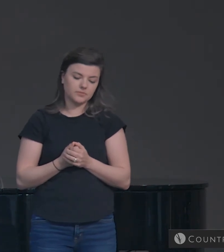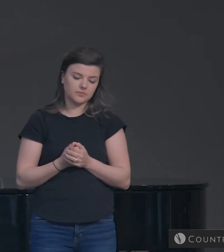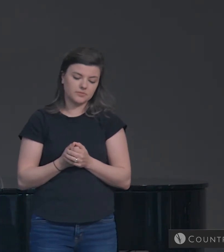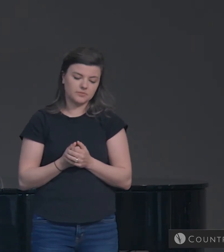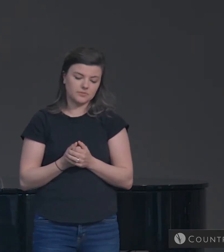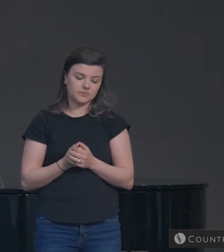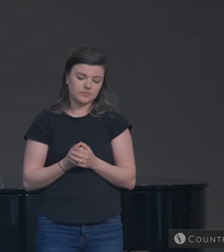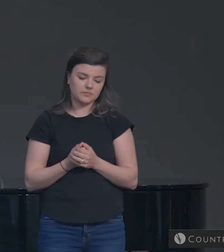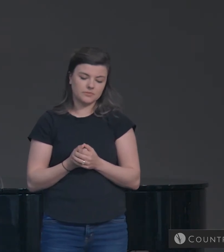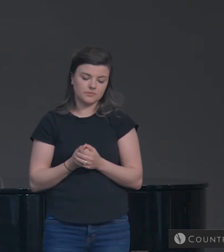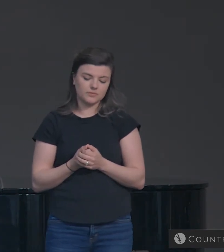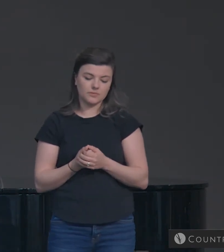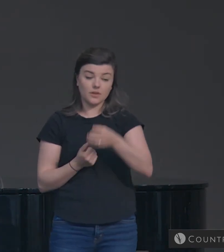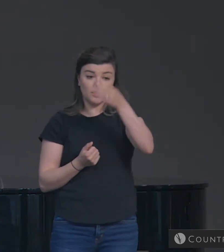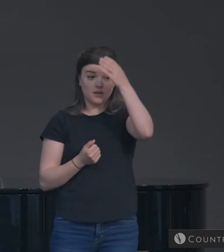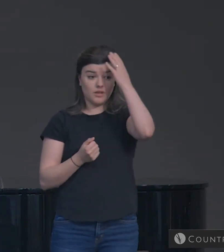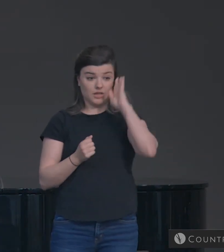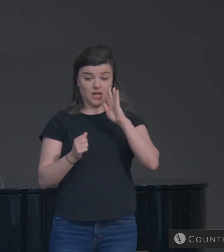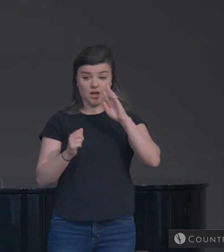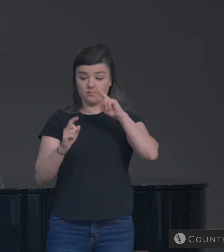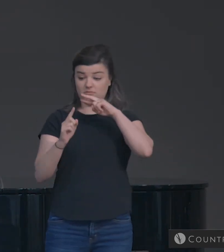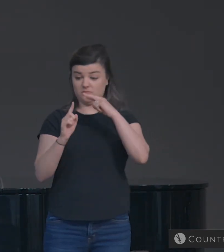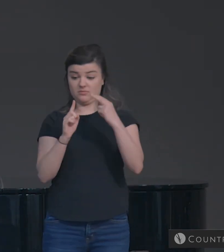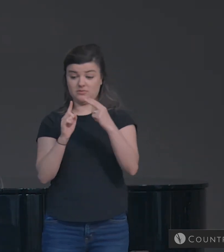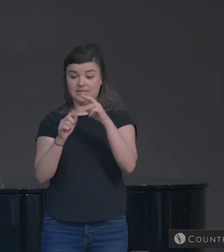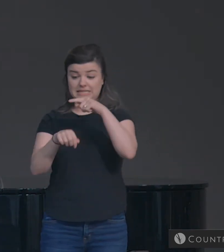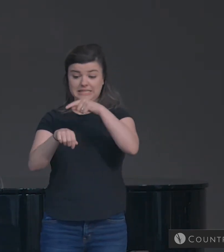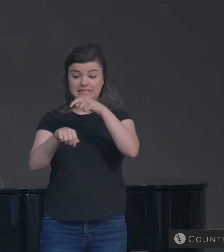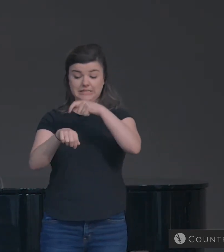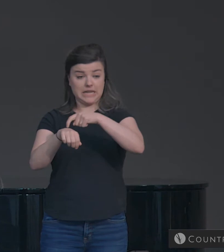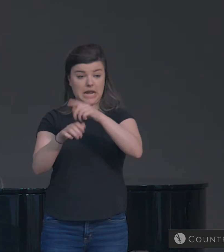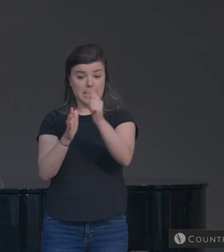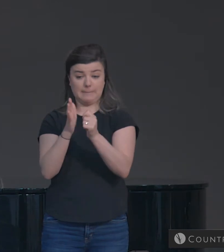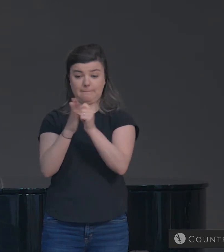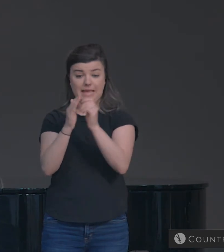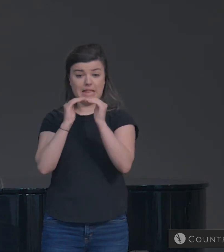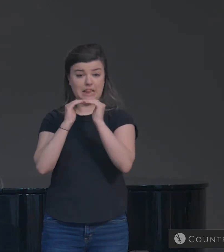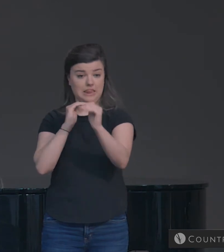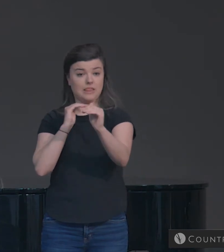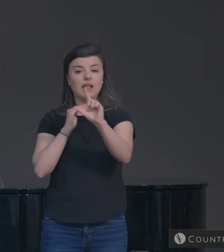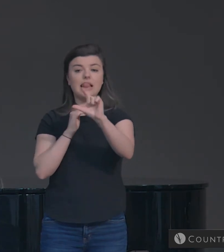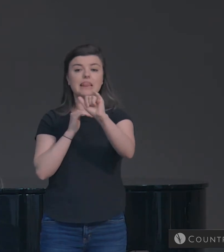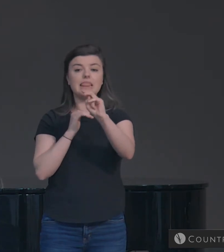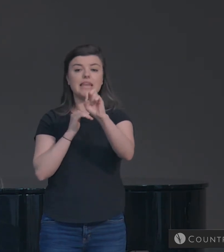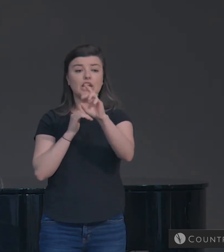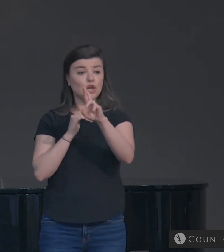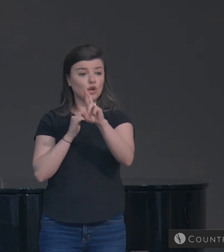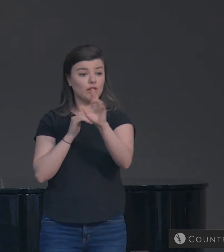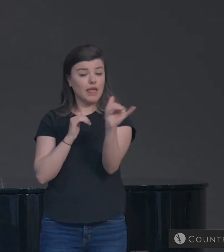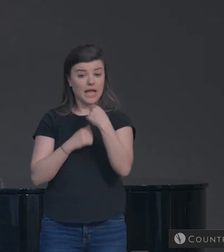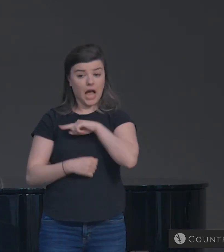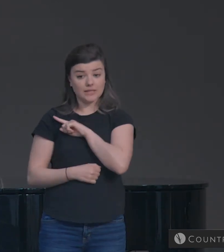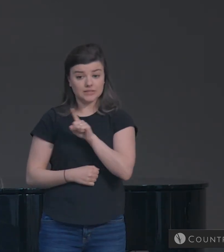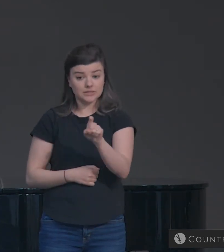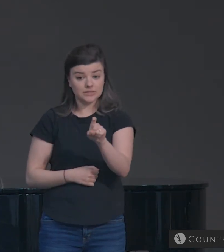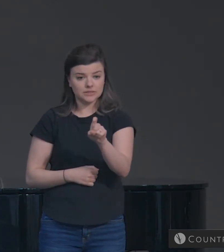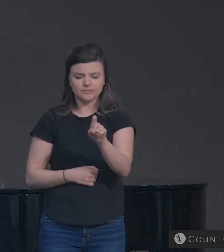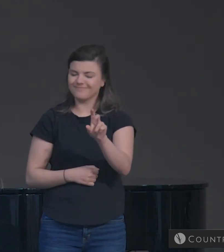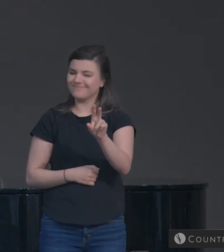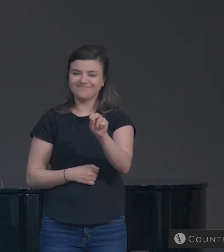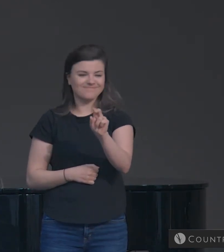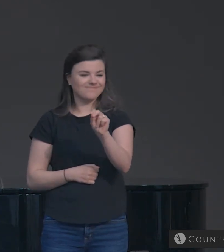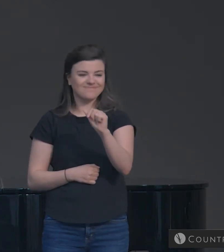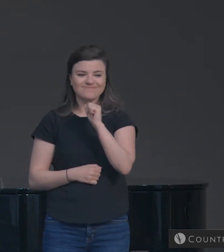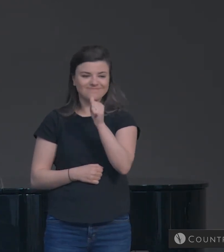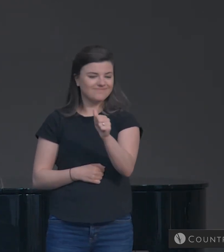God does not view time as linear the way that we do. He doesn't